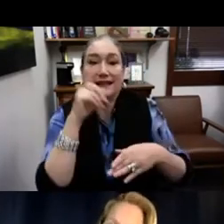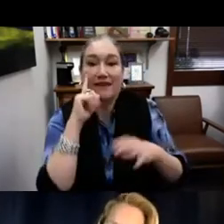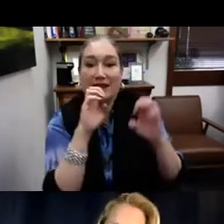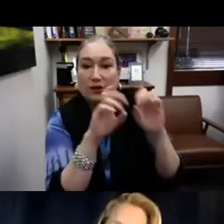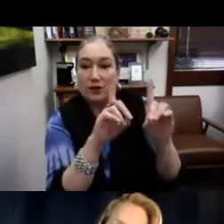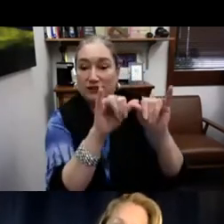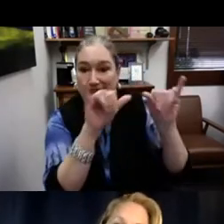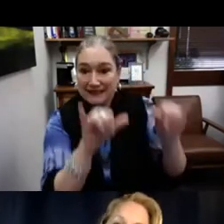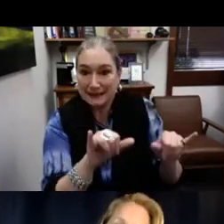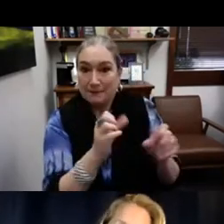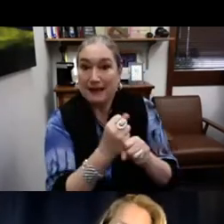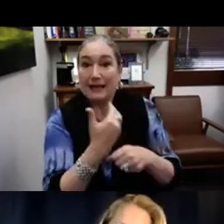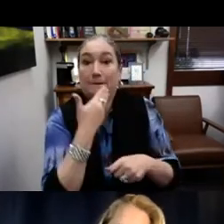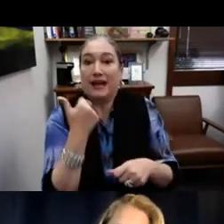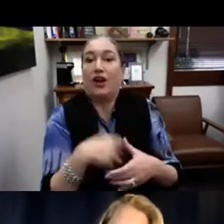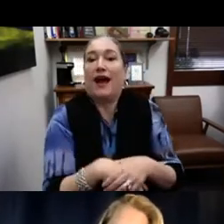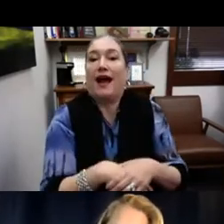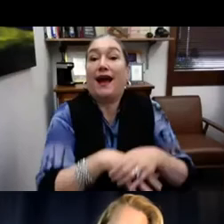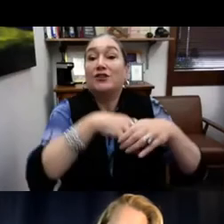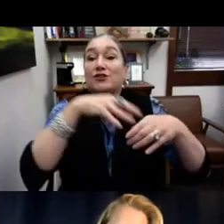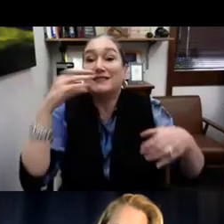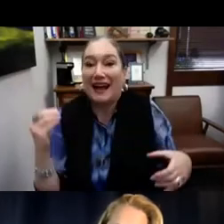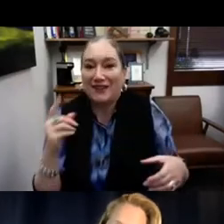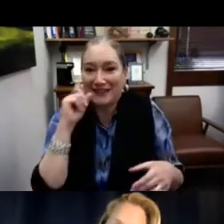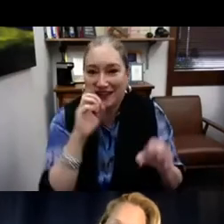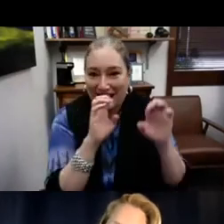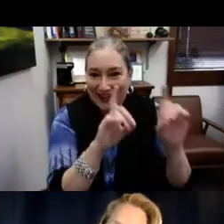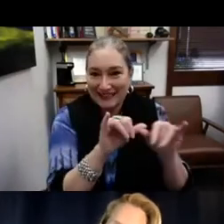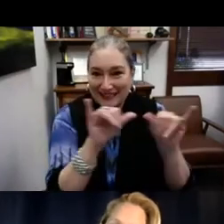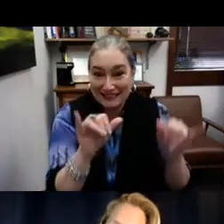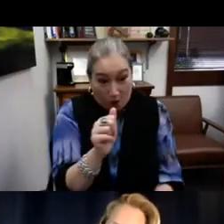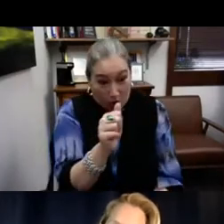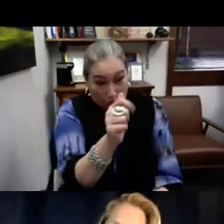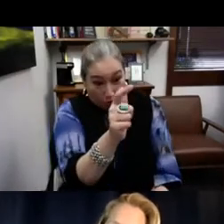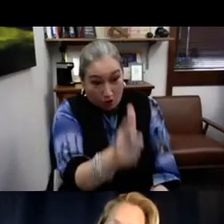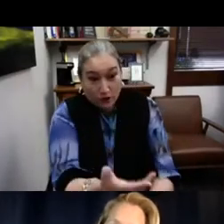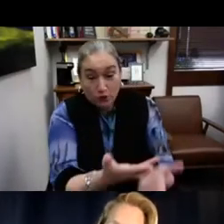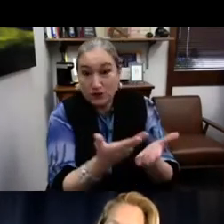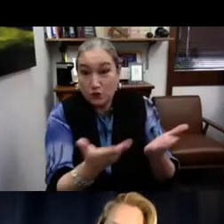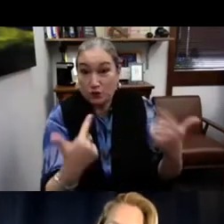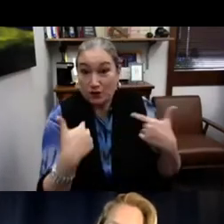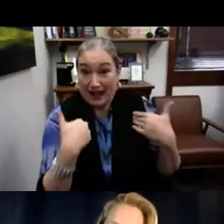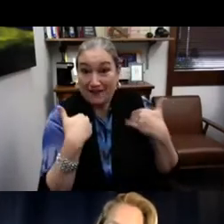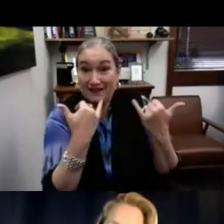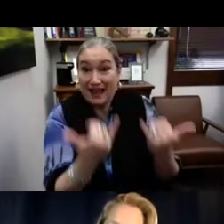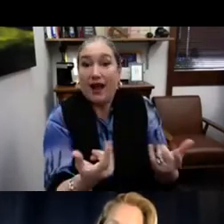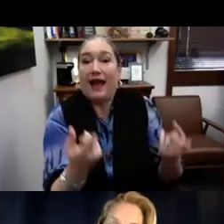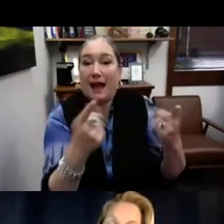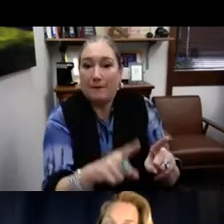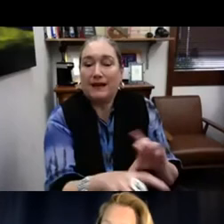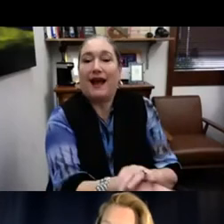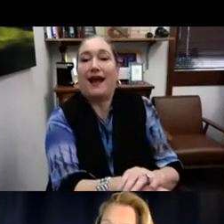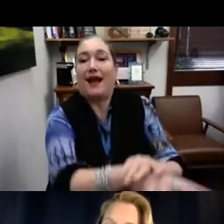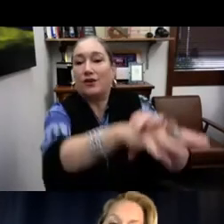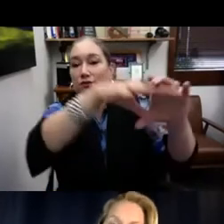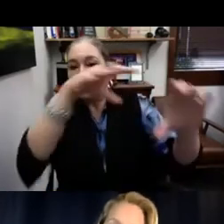we fought against it. We knew what was going on in the deaf education system. We wanted to make it better and make the best of deaf education. So